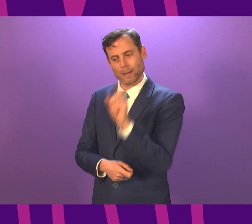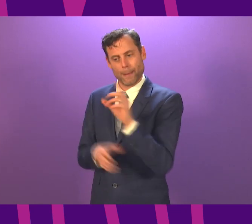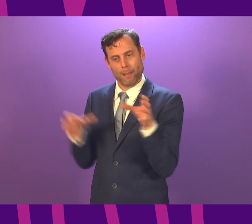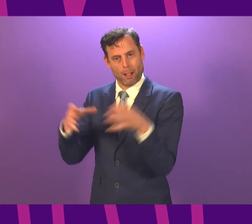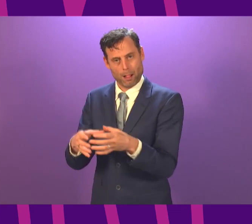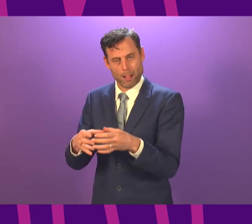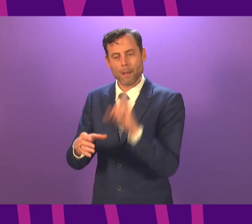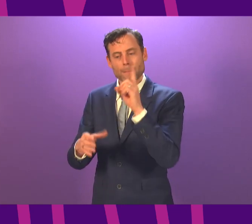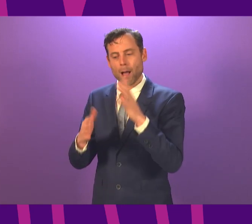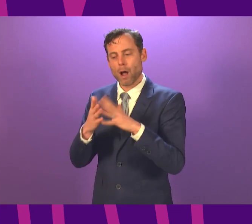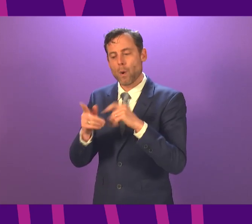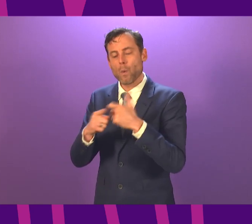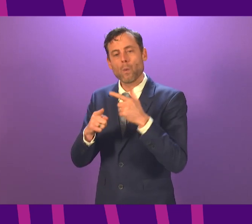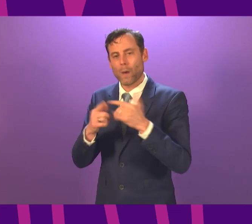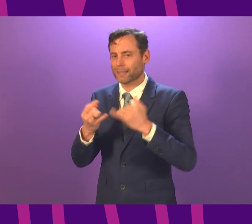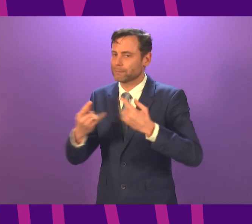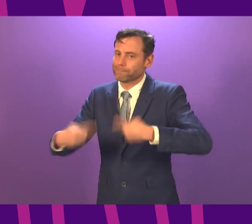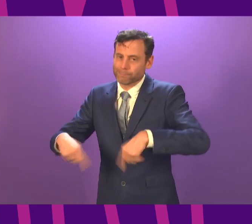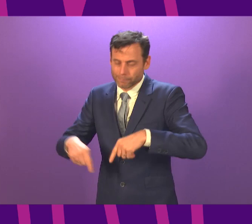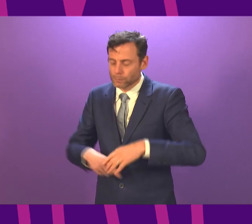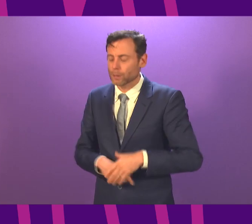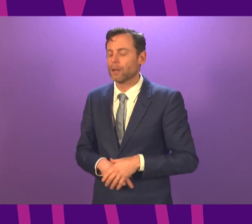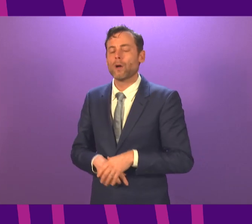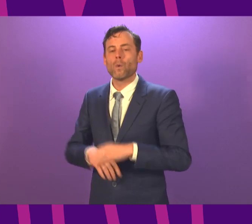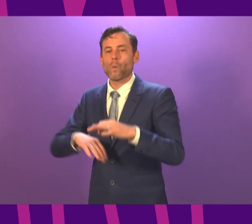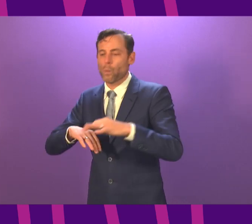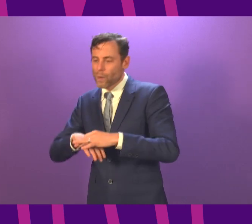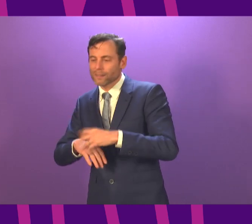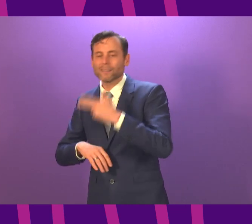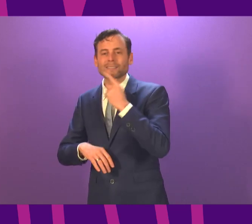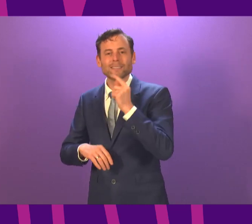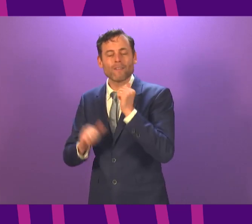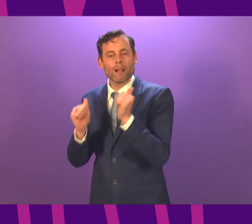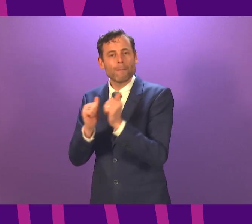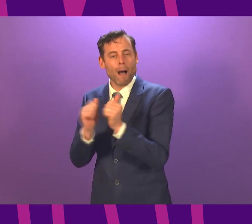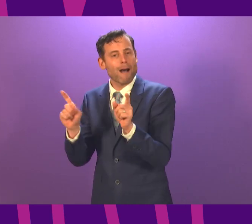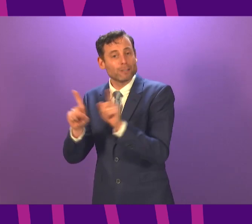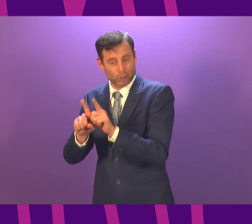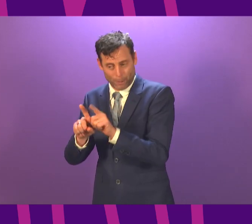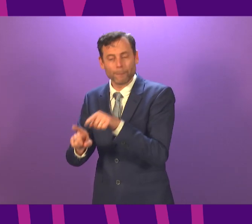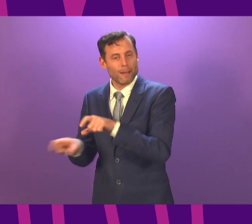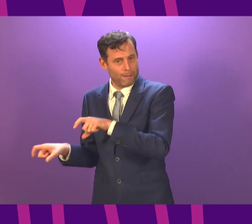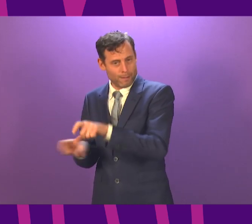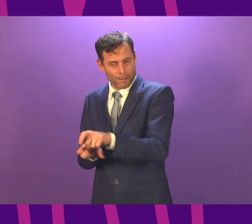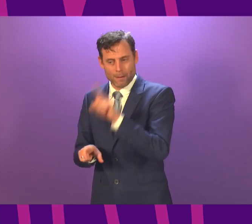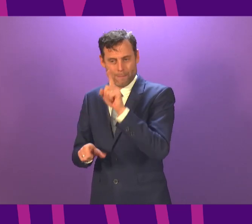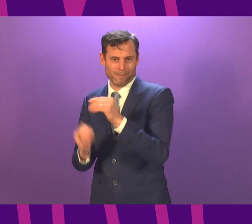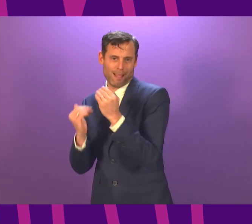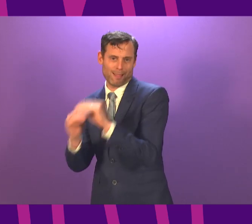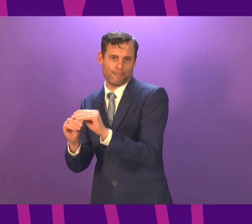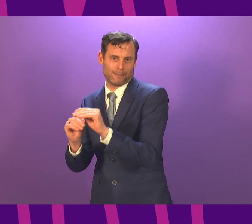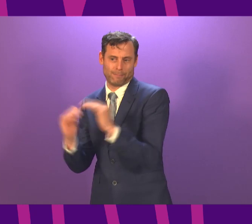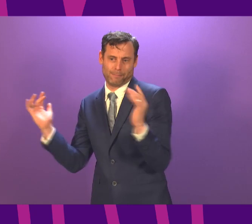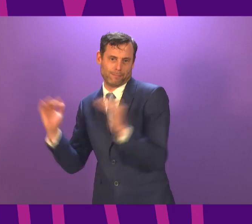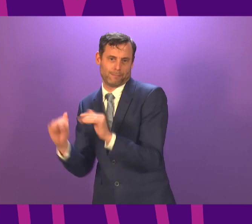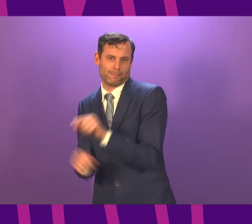people will be able to attend wedding and civil partnership services. Signing officer, I know how devastating restrictions like these ones are, and